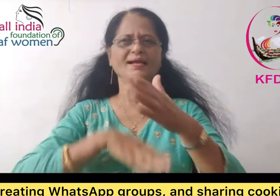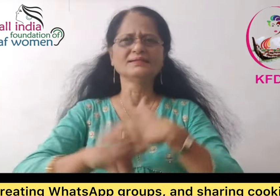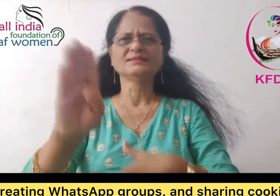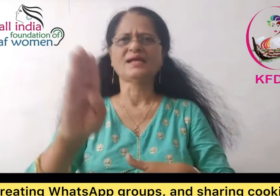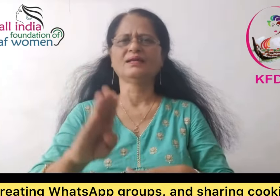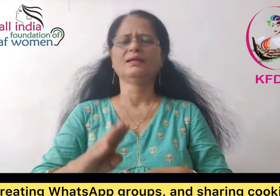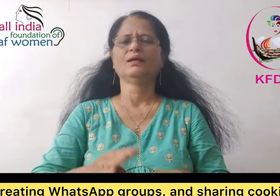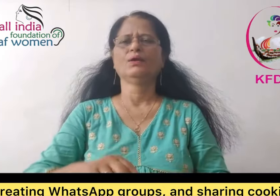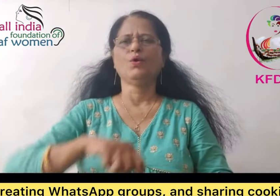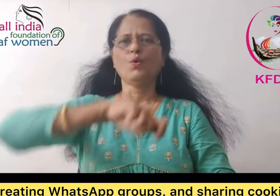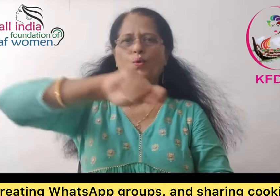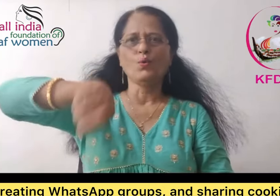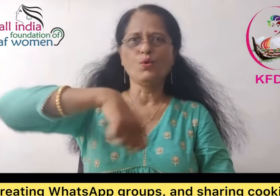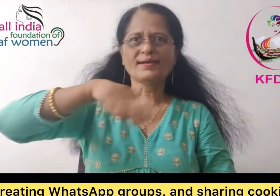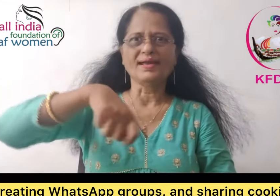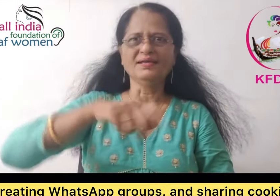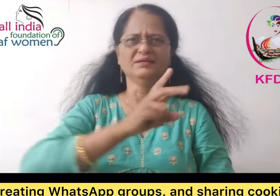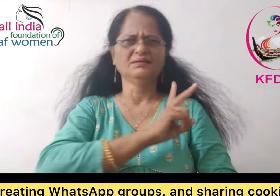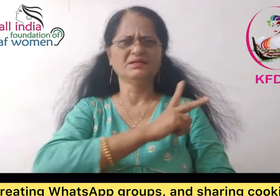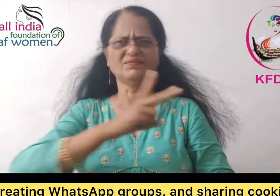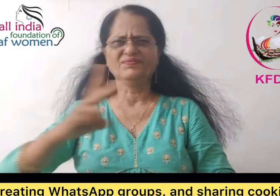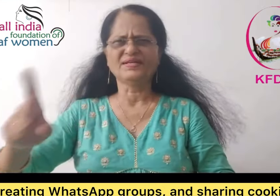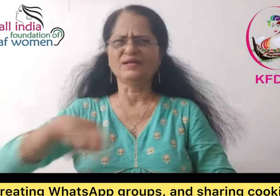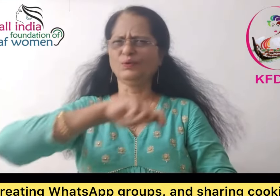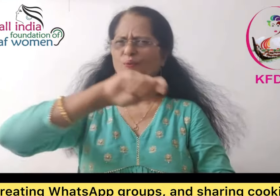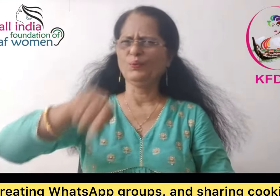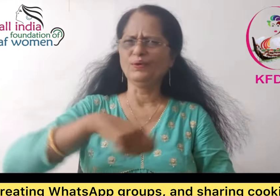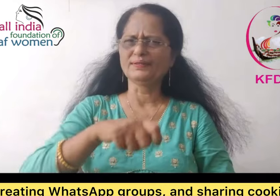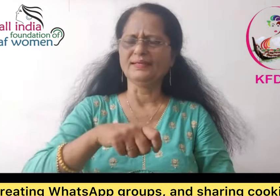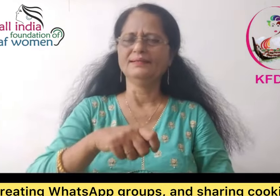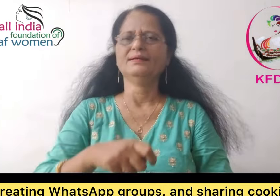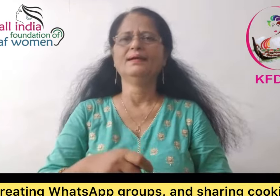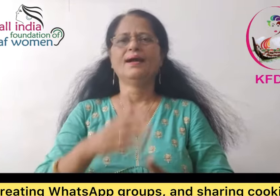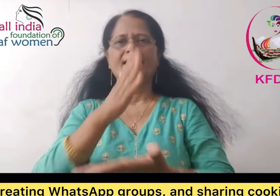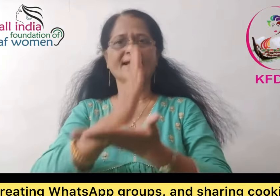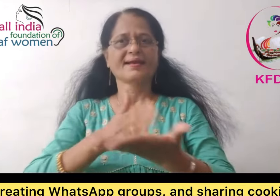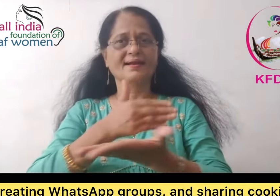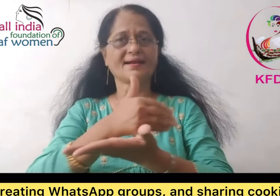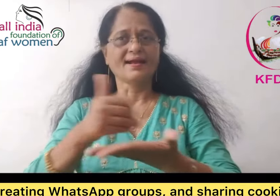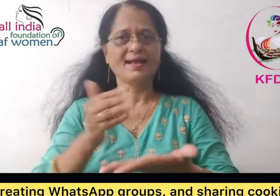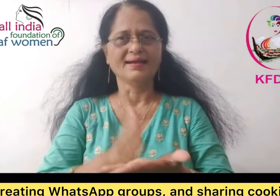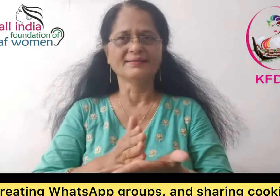cooking ideas like baking cakes,